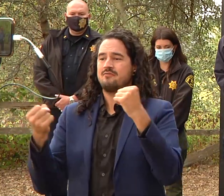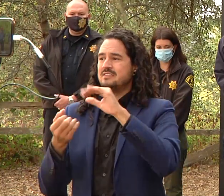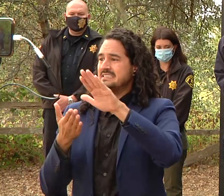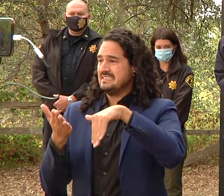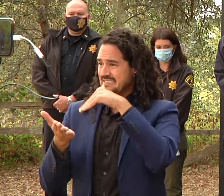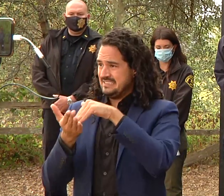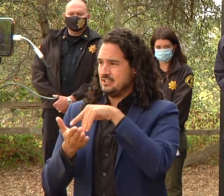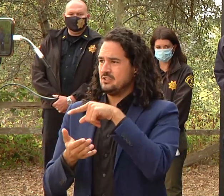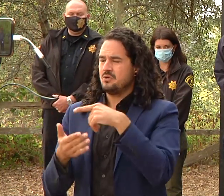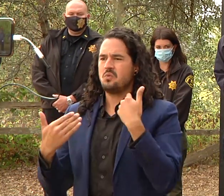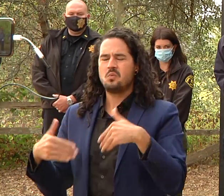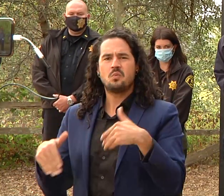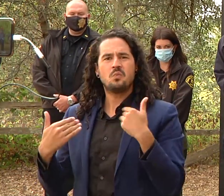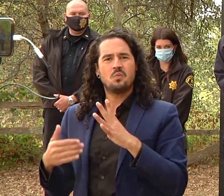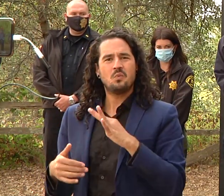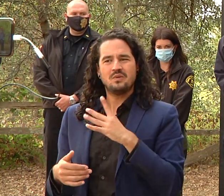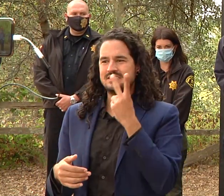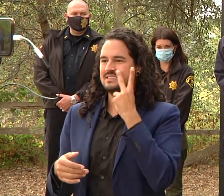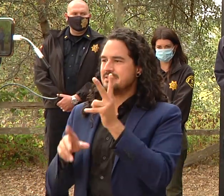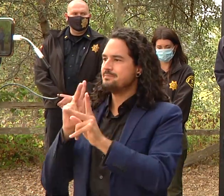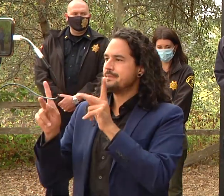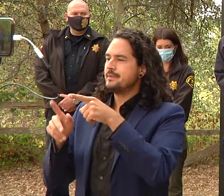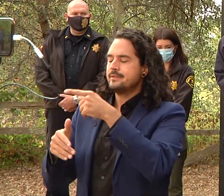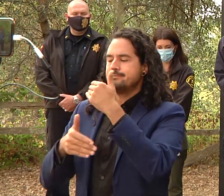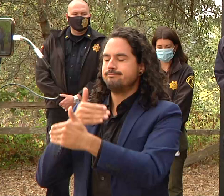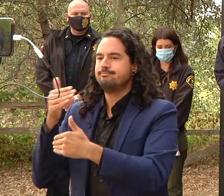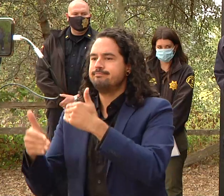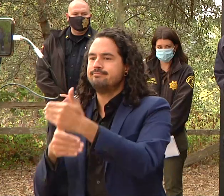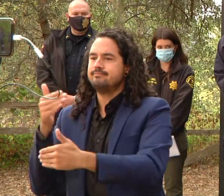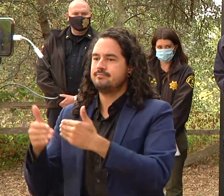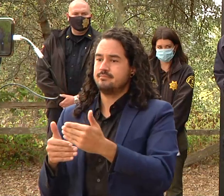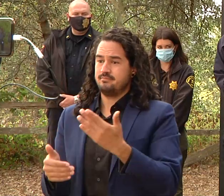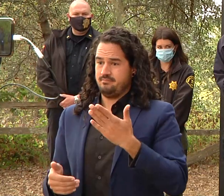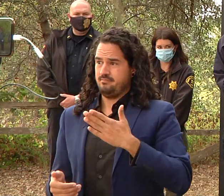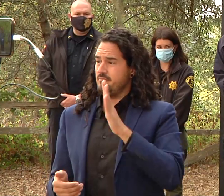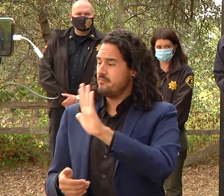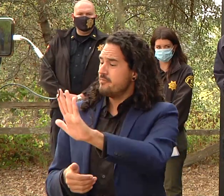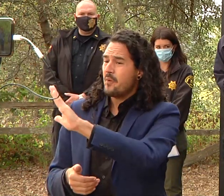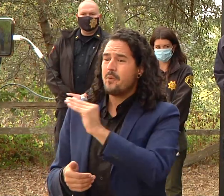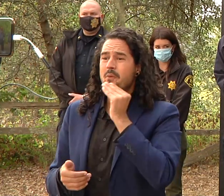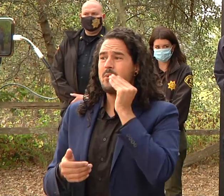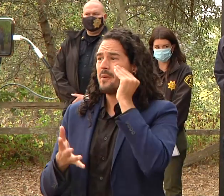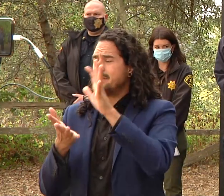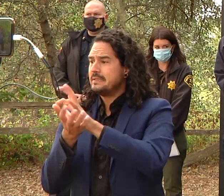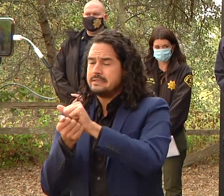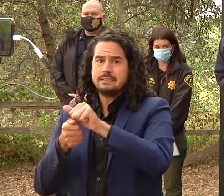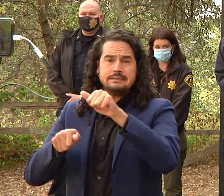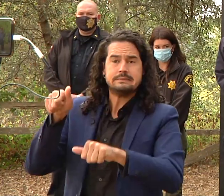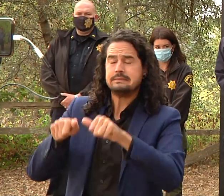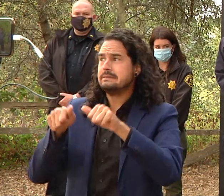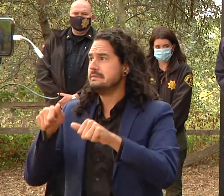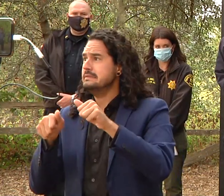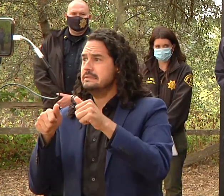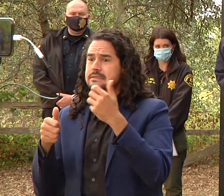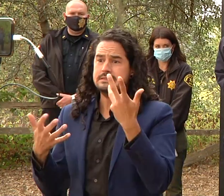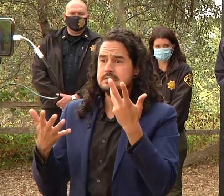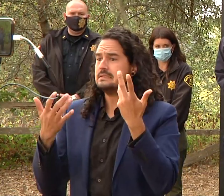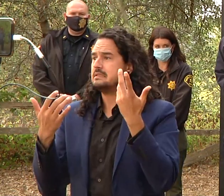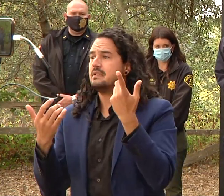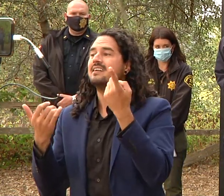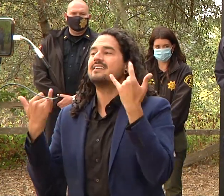of getting a head start even though they may not know their structures have been damaged or destroyed or if it has been destroyed they're they're seeking